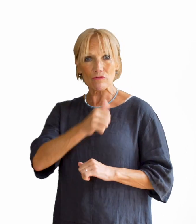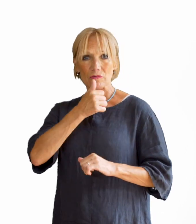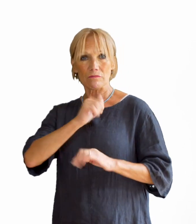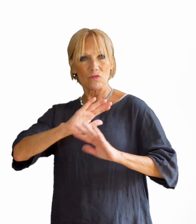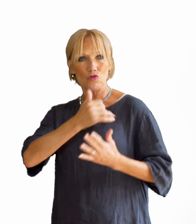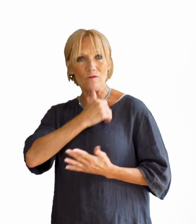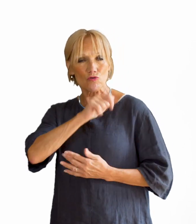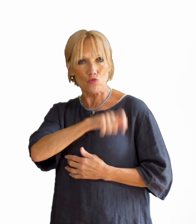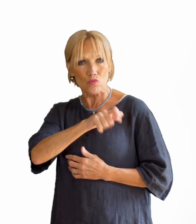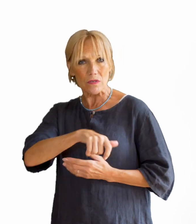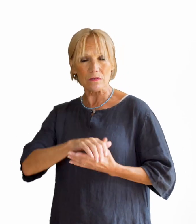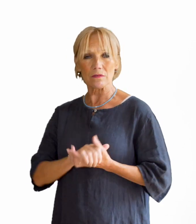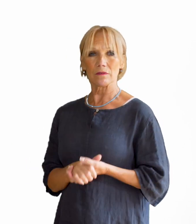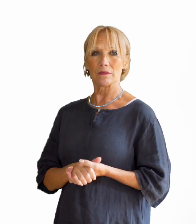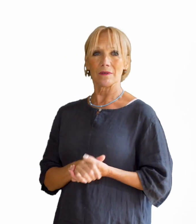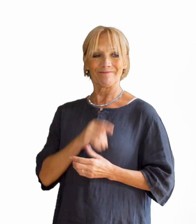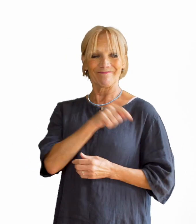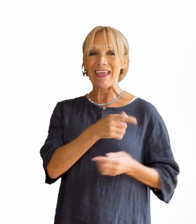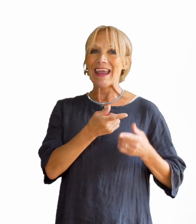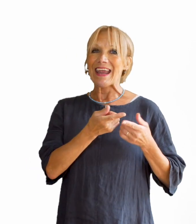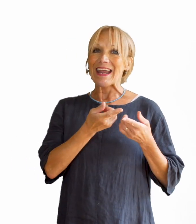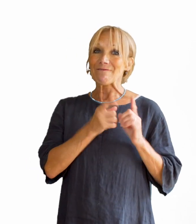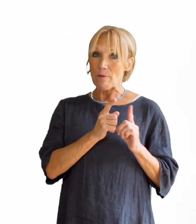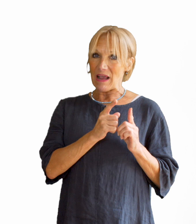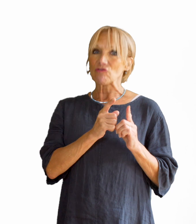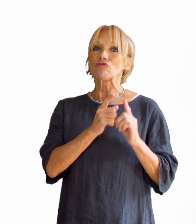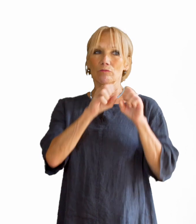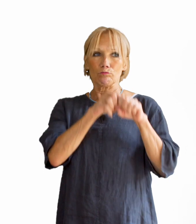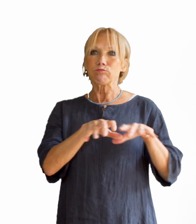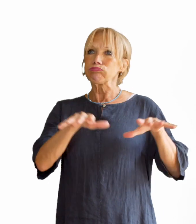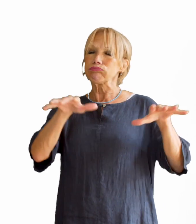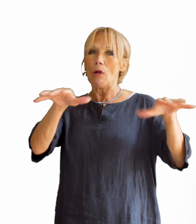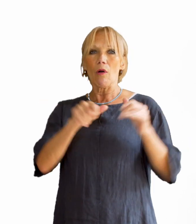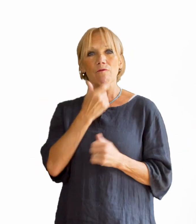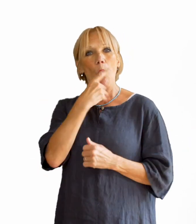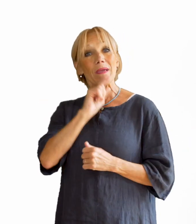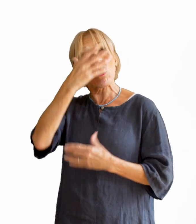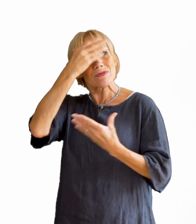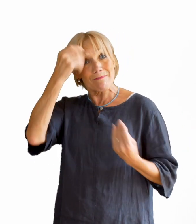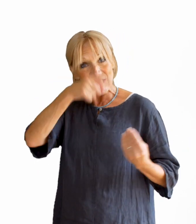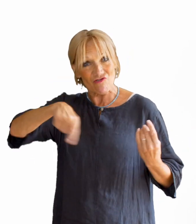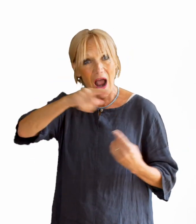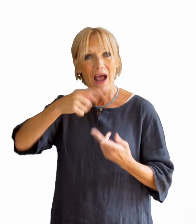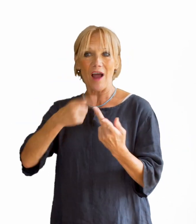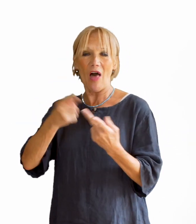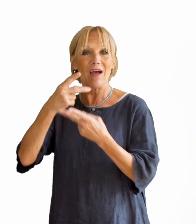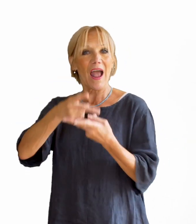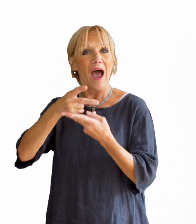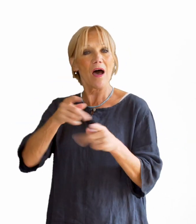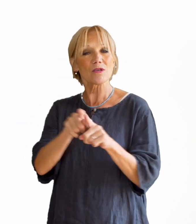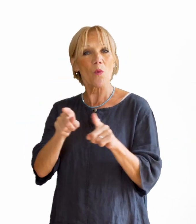Share information provided by meeting centres widely with people living with dementia in the community and those that support them.